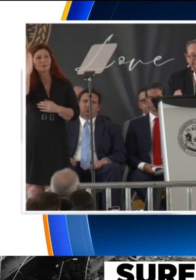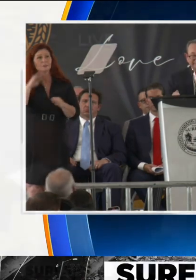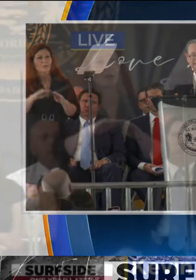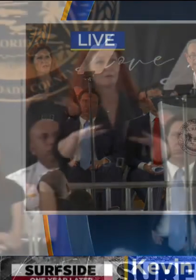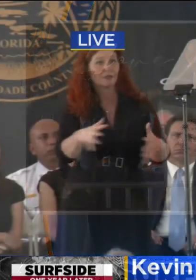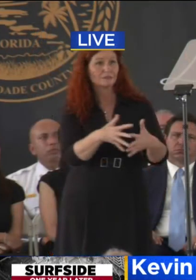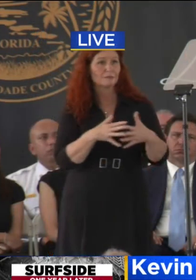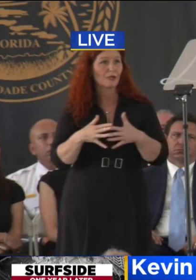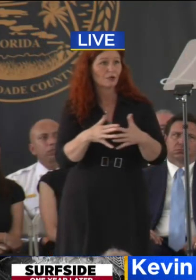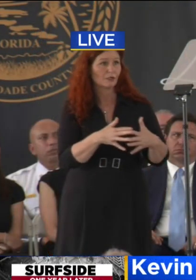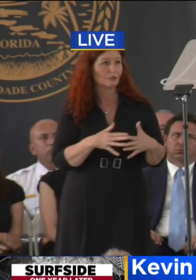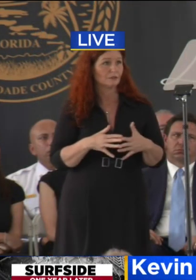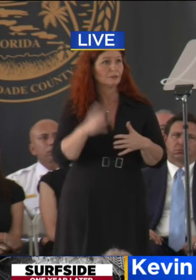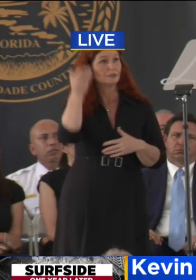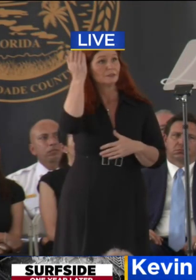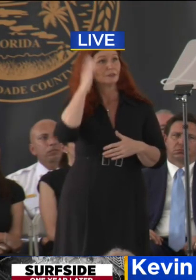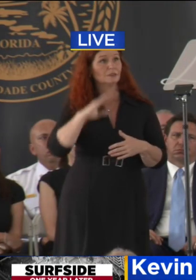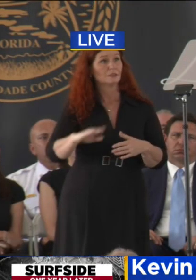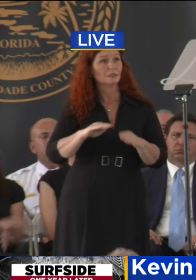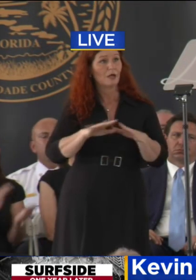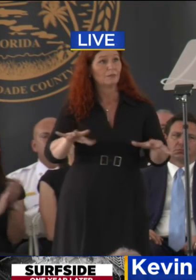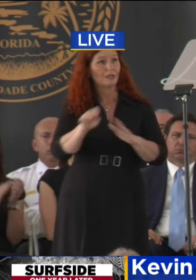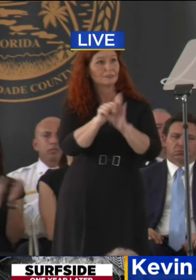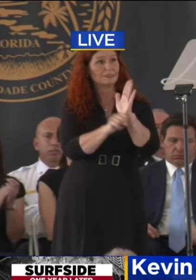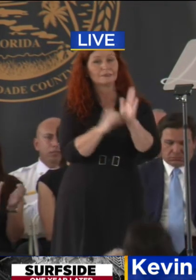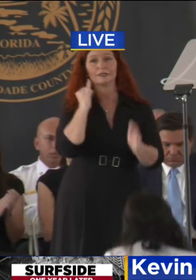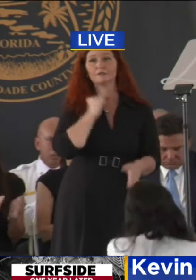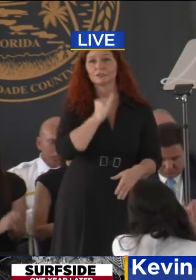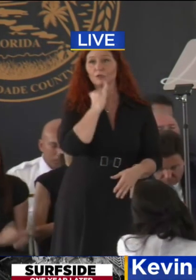America, and God bless the state of Israel. Thank you. bless America. Thank